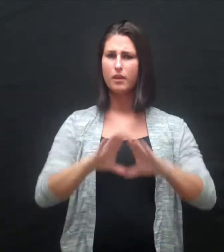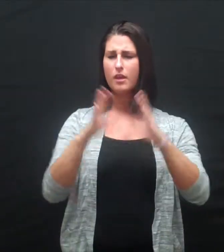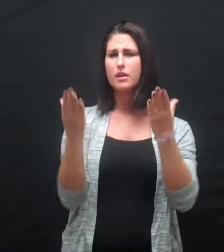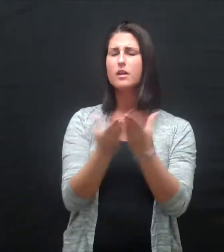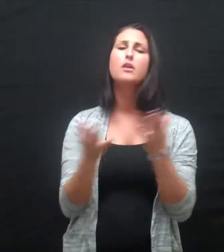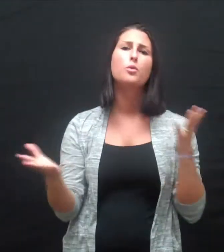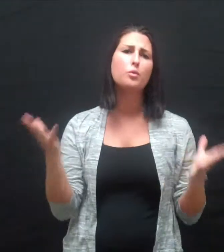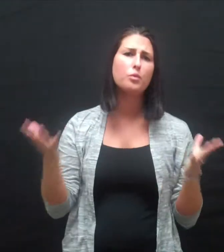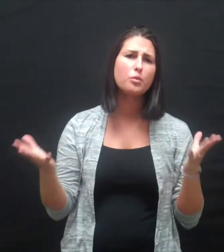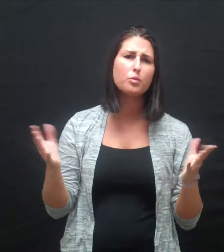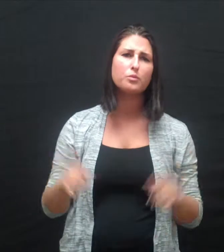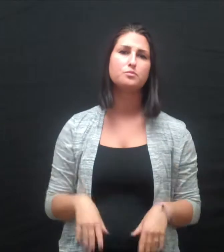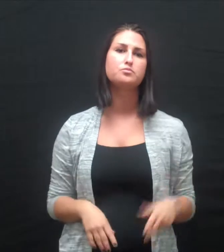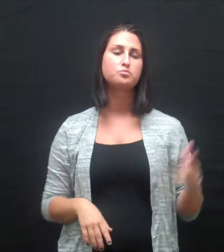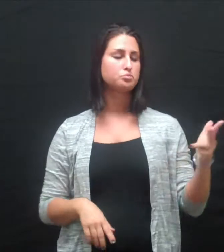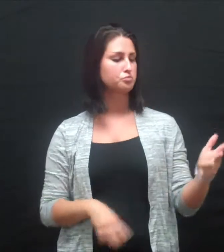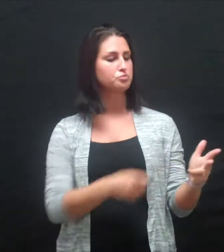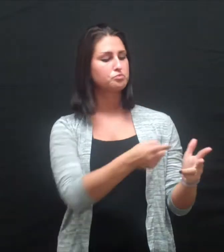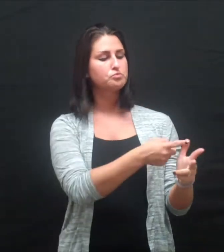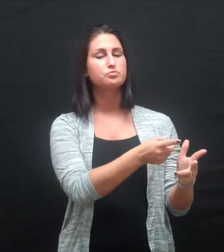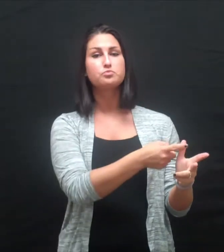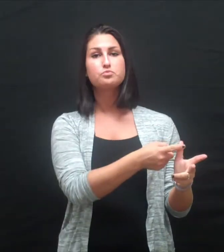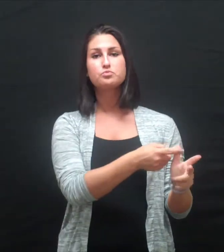American Sign Language, and Mathematics.